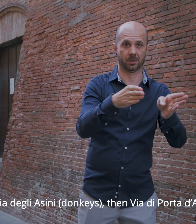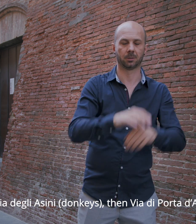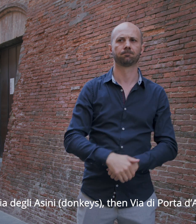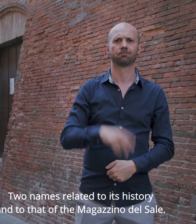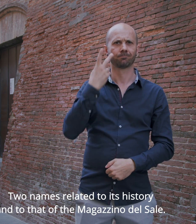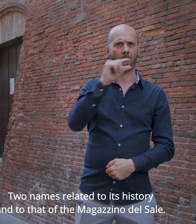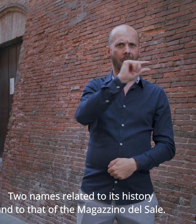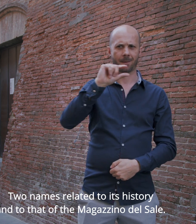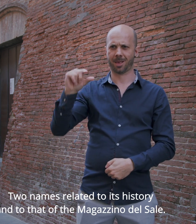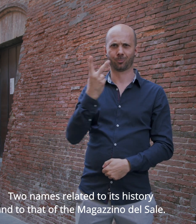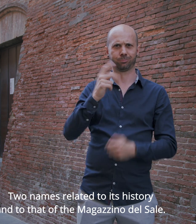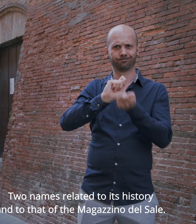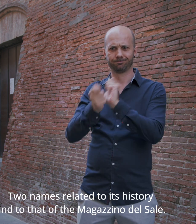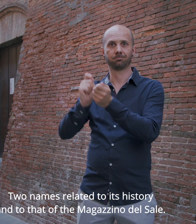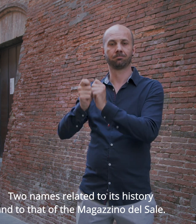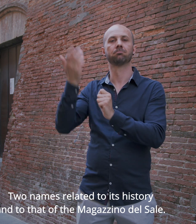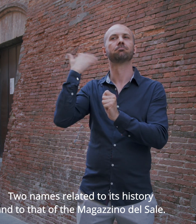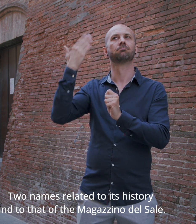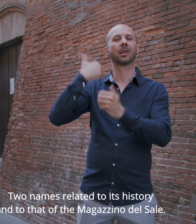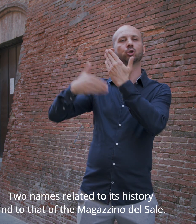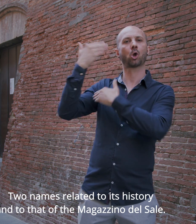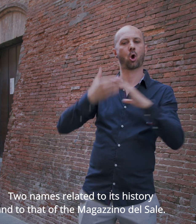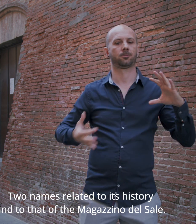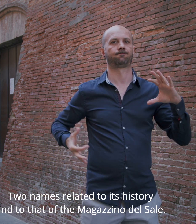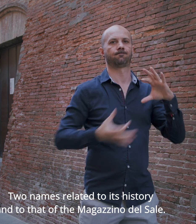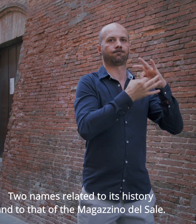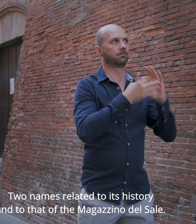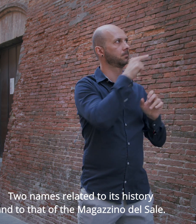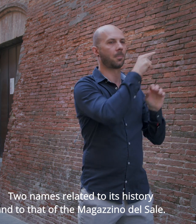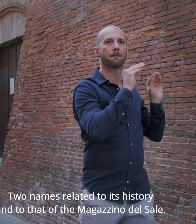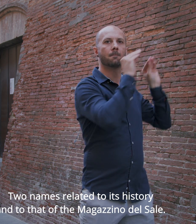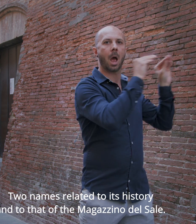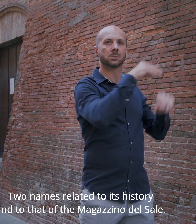Two names related to its history, and to that of the Magazzino del Sale.